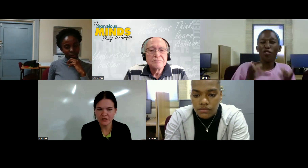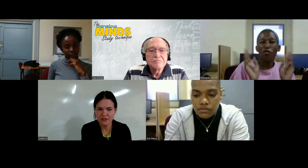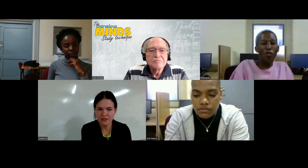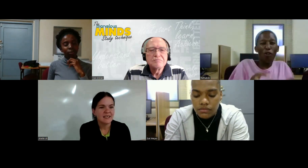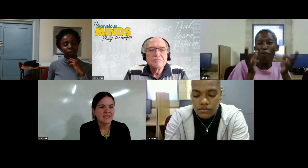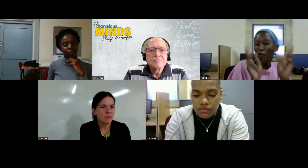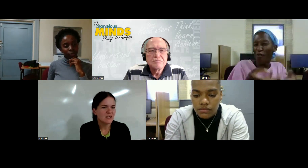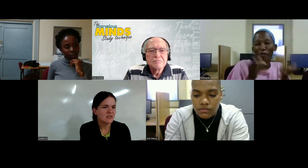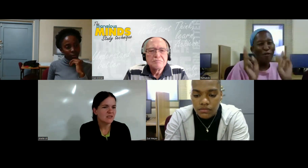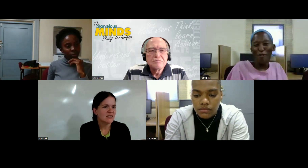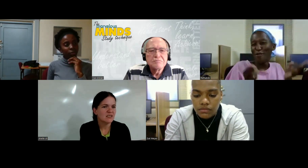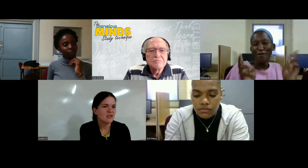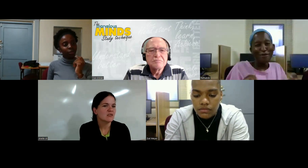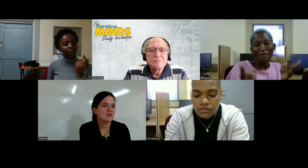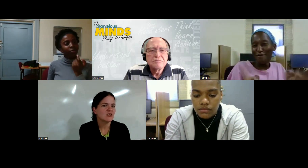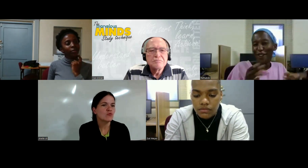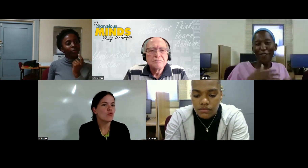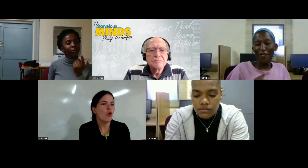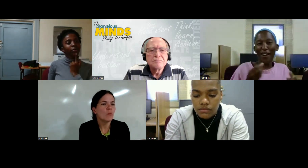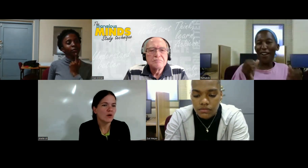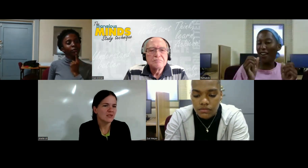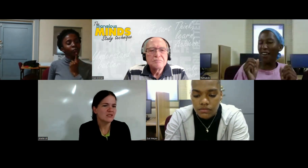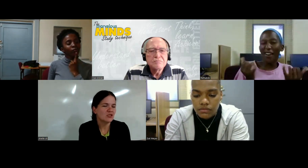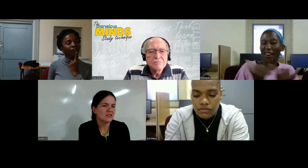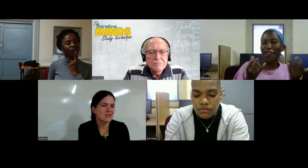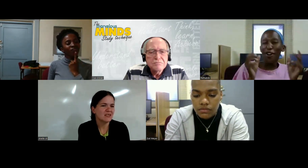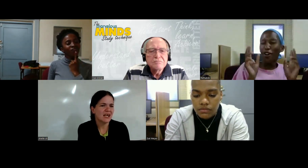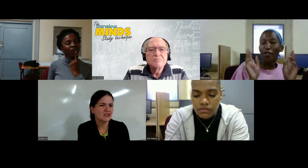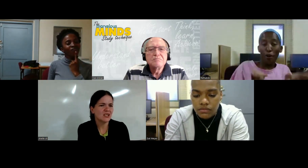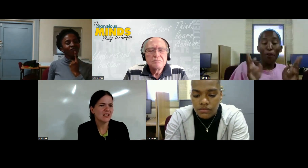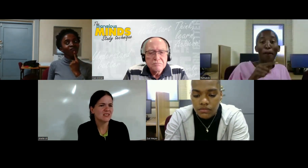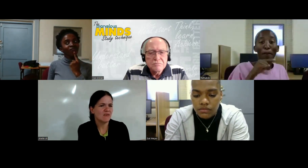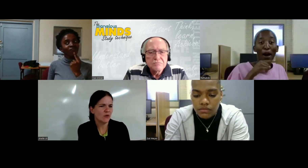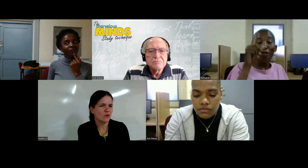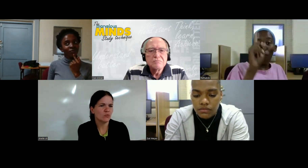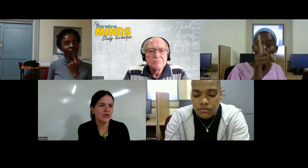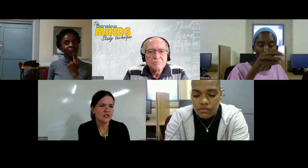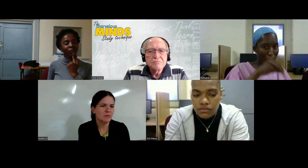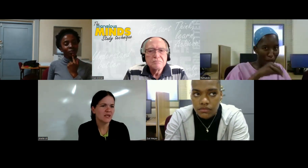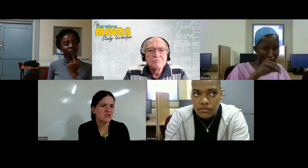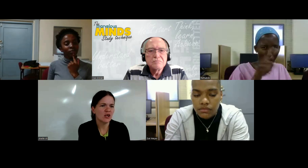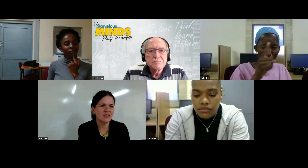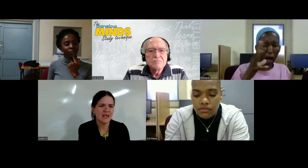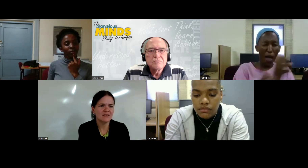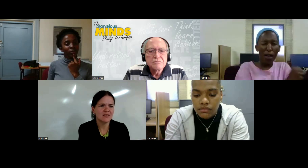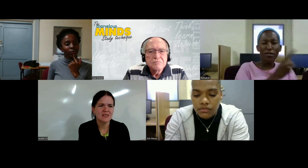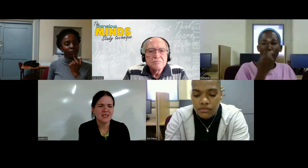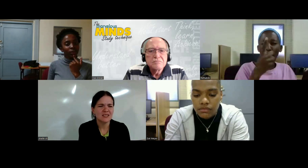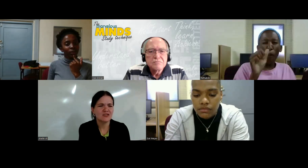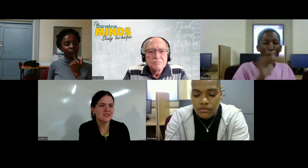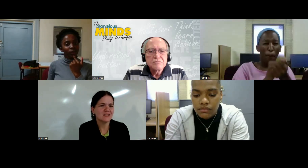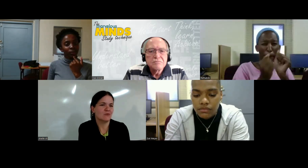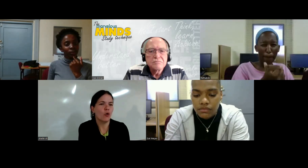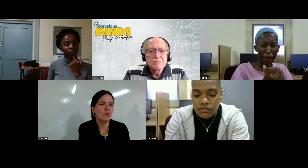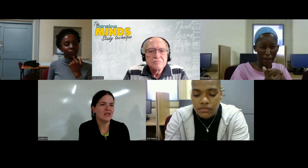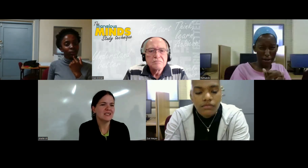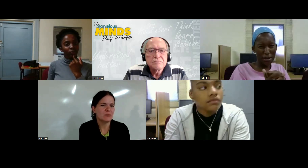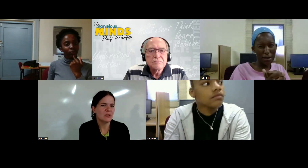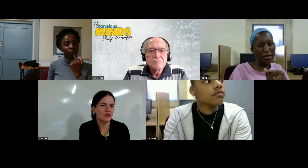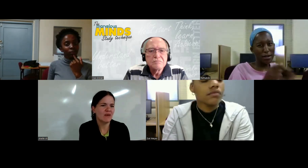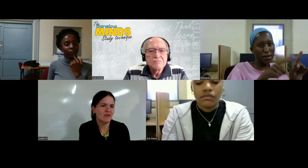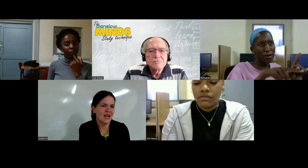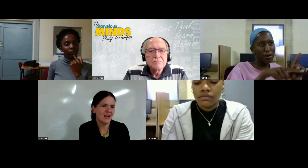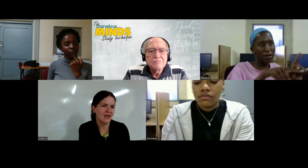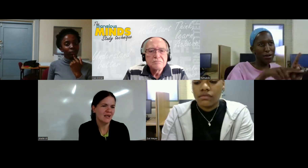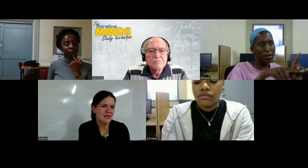words that was it's so normal it's just it's actually it's difficult words but it's not that it's just normal